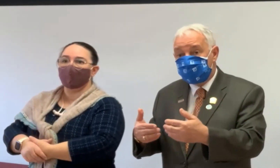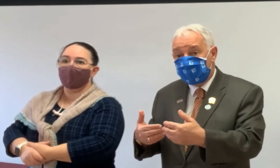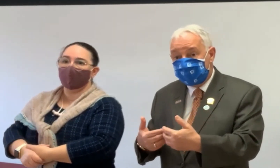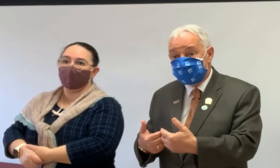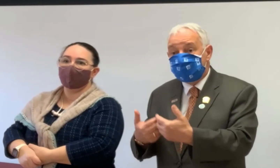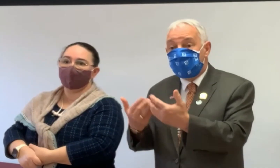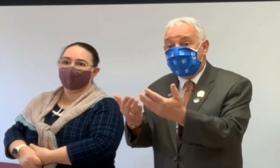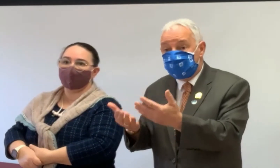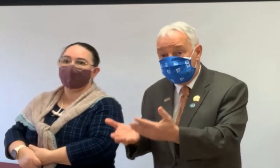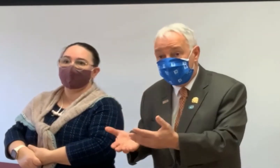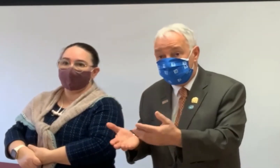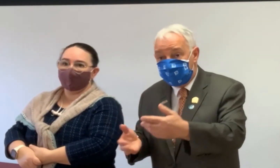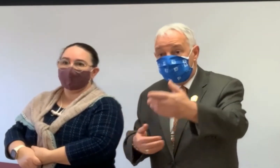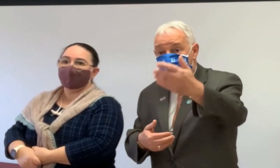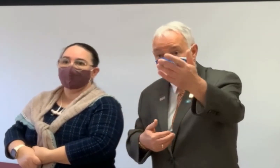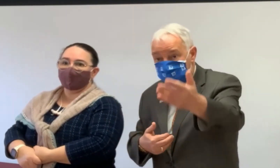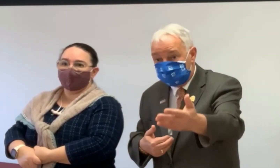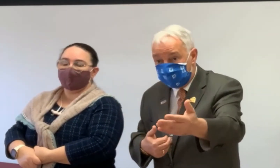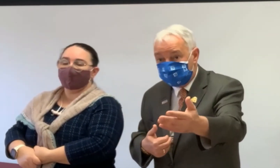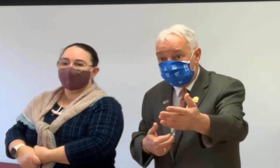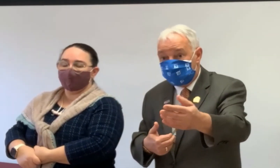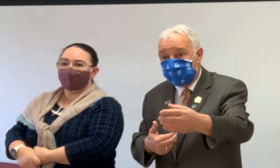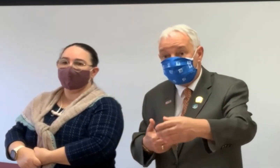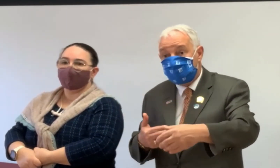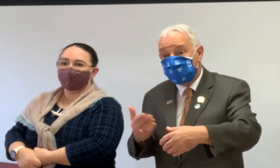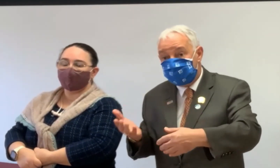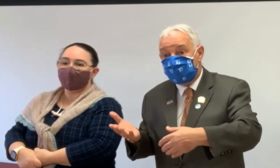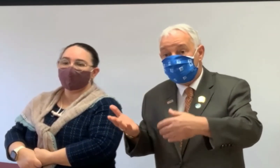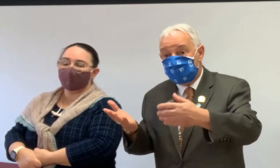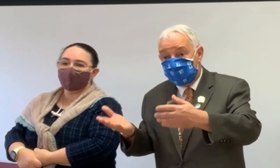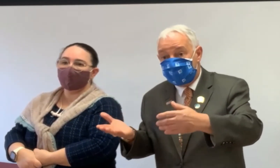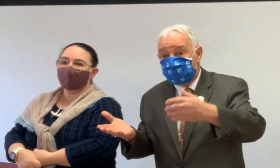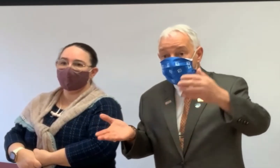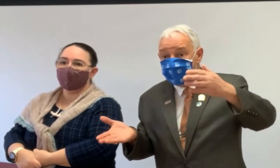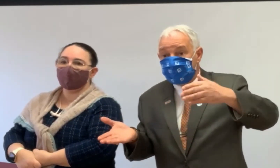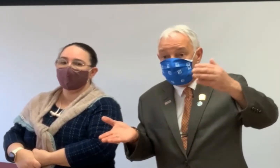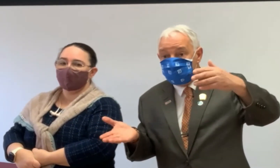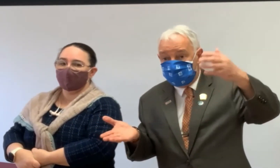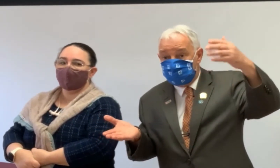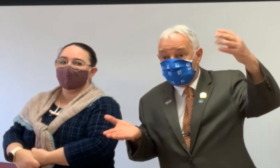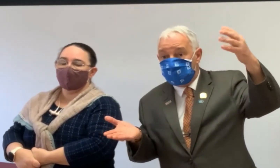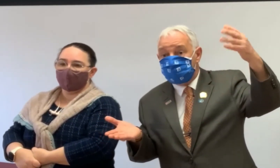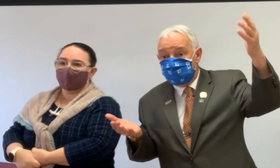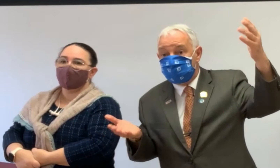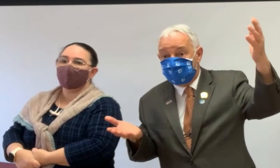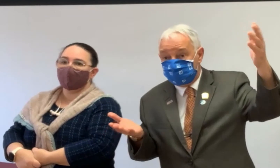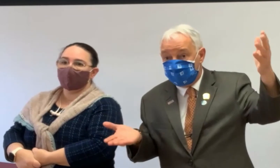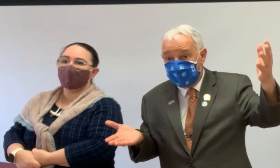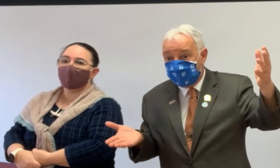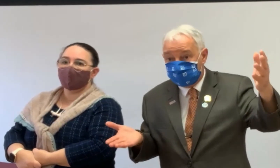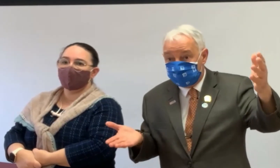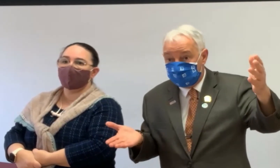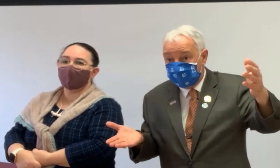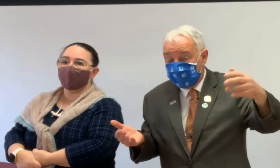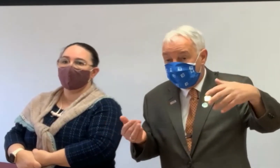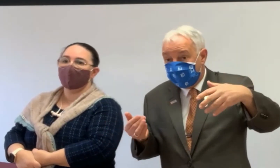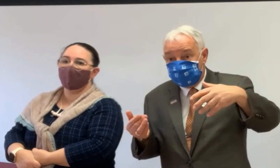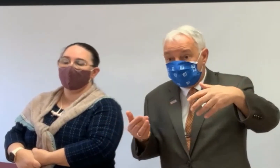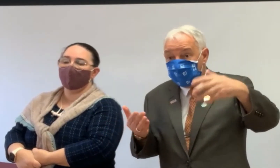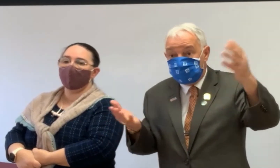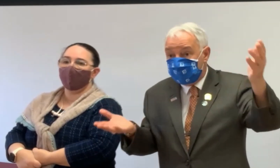maybe you need money to live on each month, maybe $500 each month, or maybe you need money to do some improvements to the house.